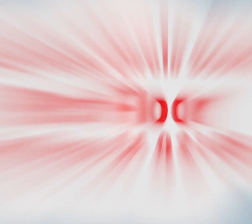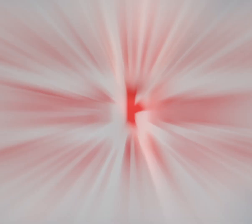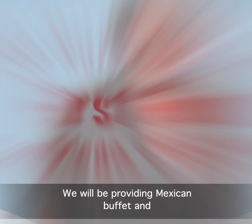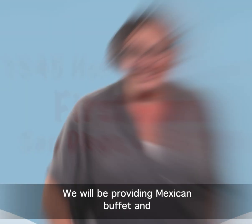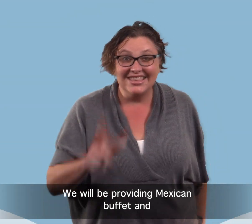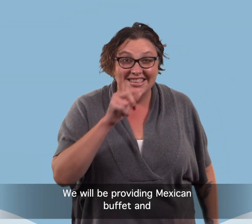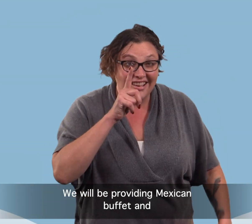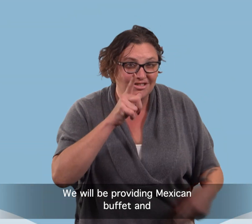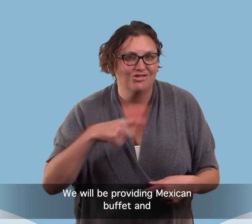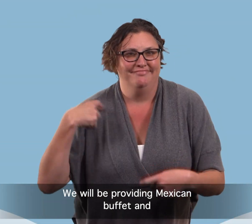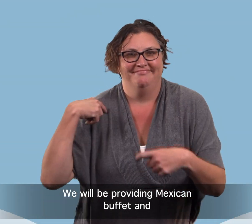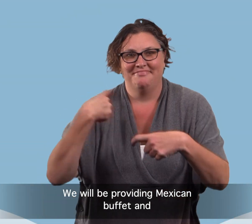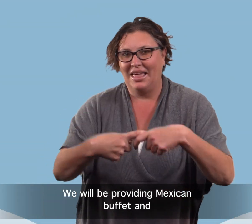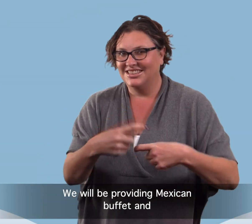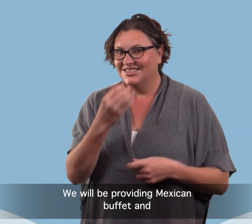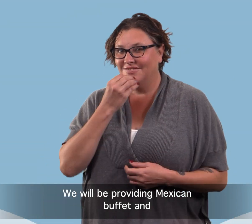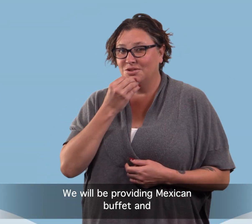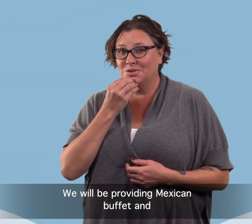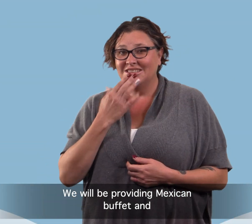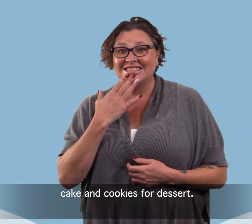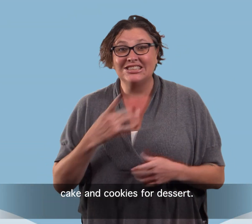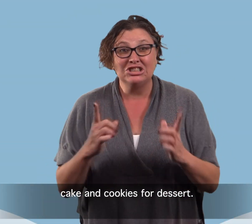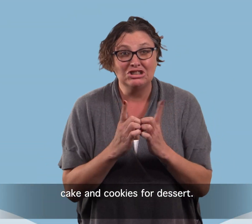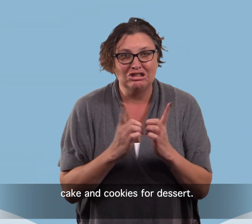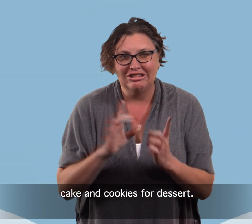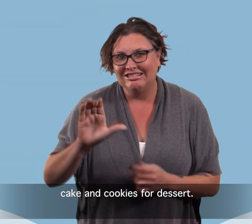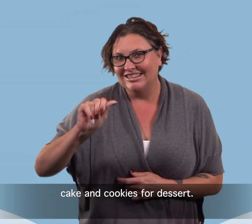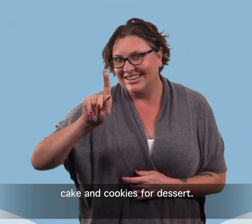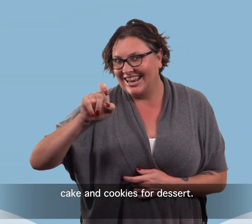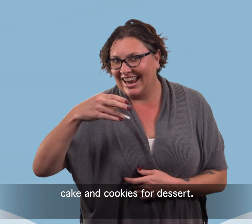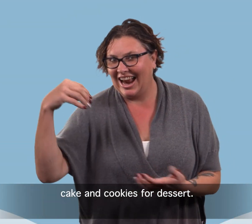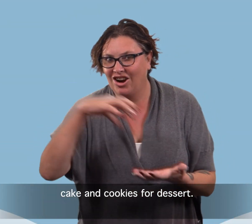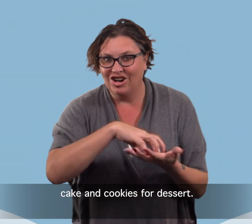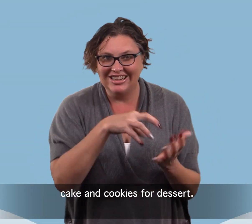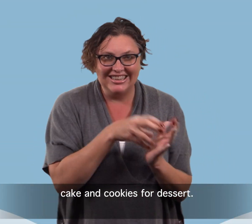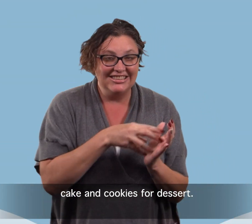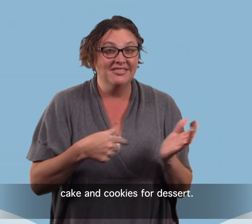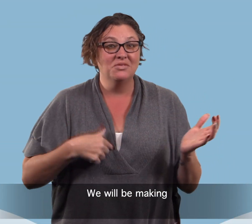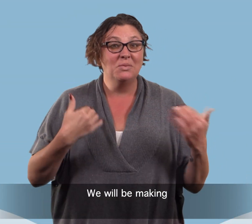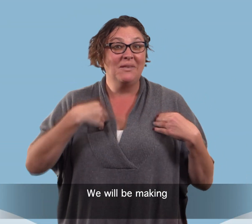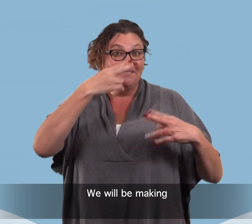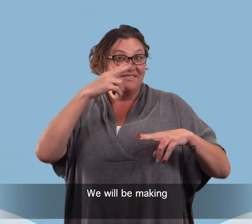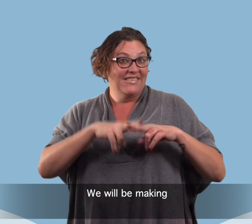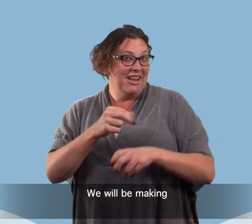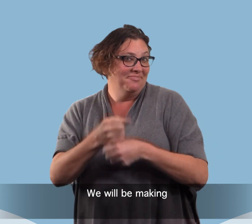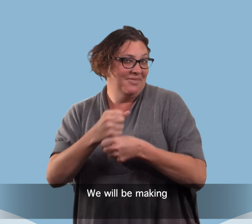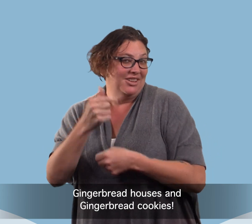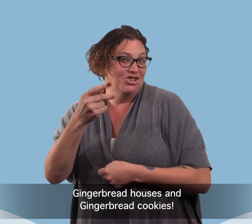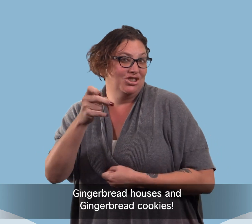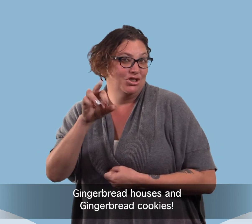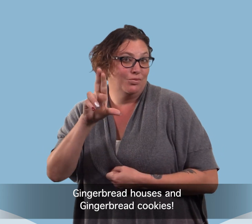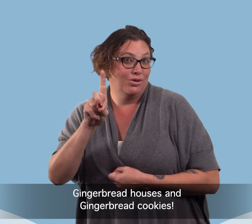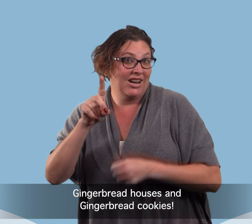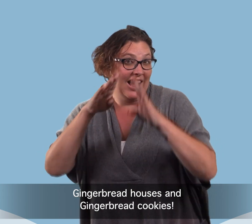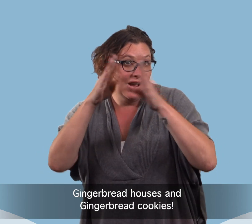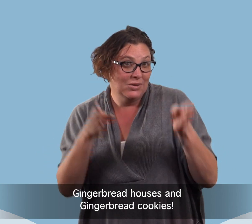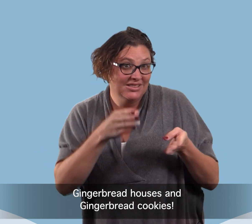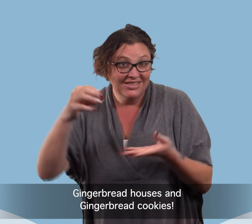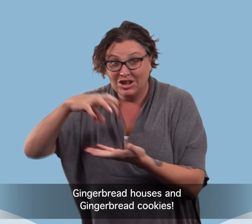We will be providing Mexican buffet and cake and cookies for dessert. We'll be making gingerbread houses and gingerbread